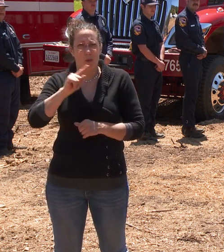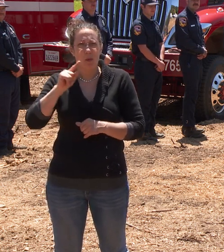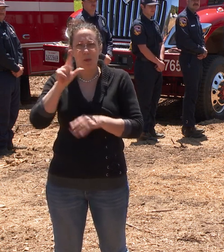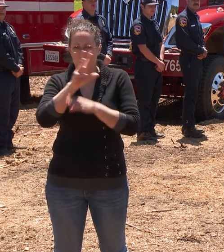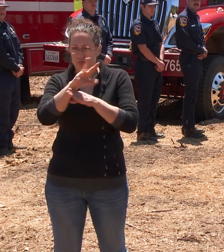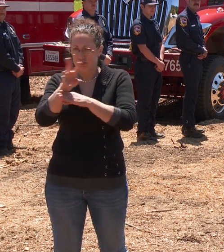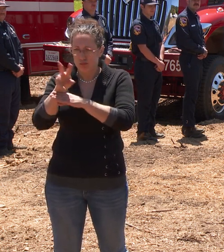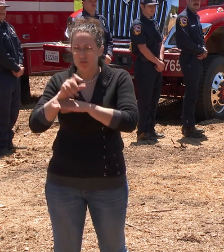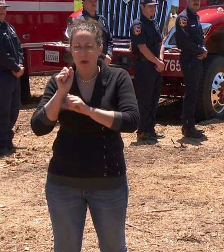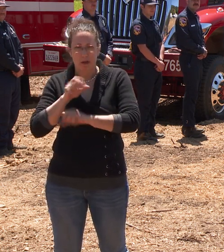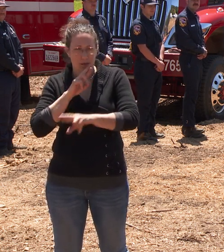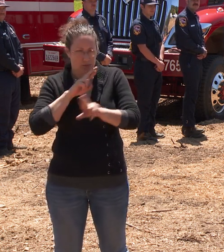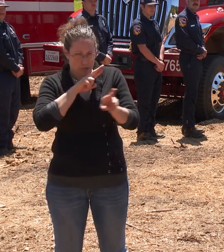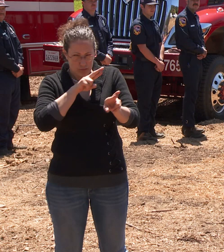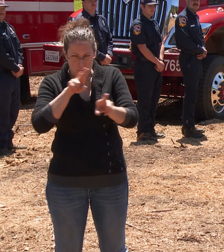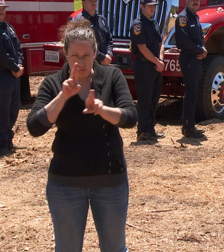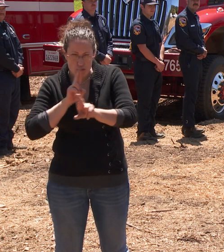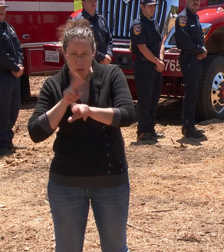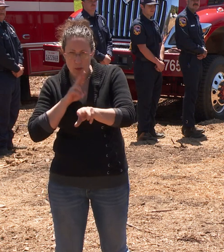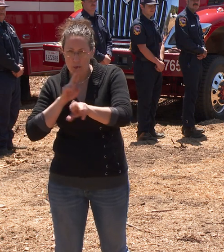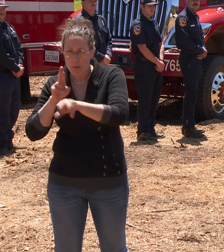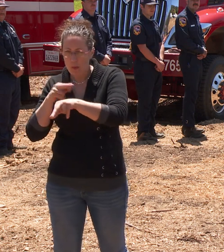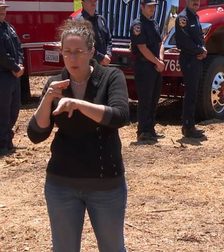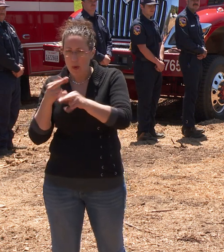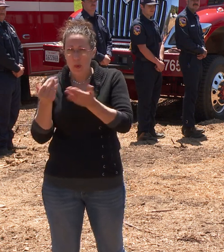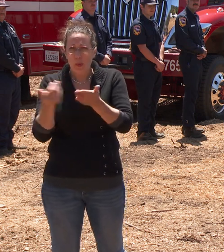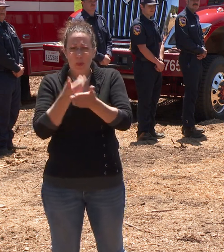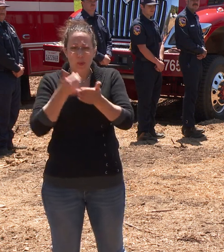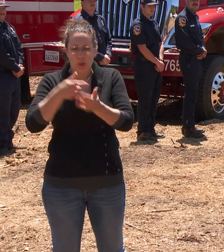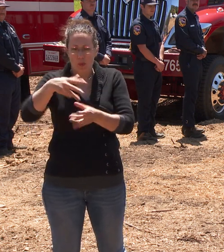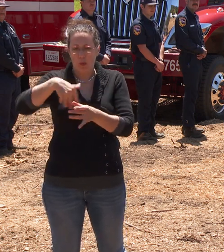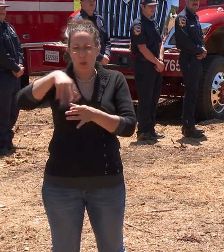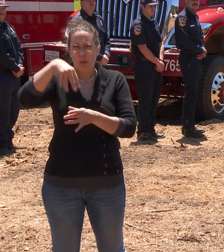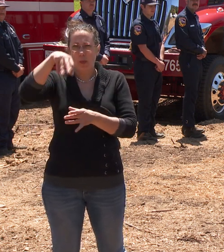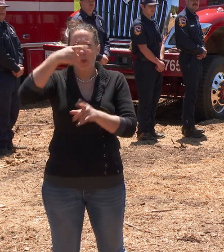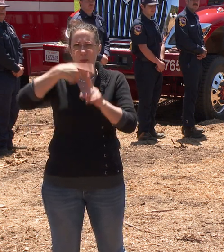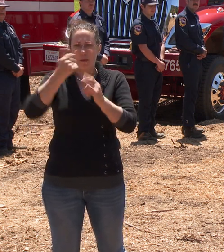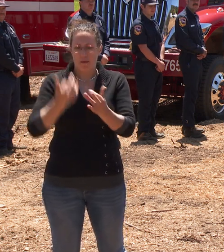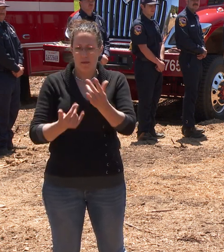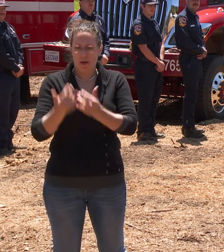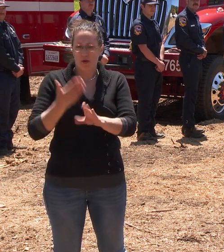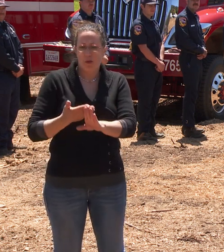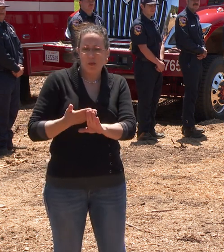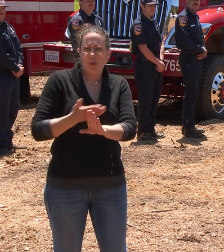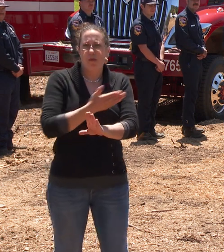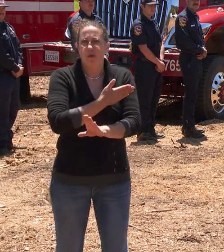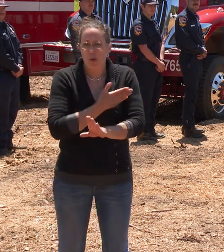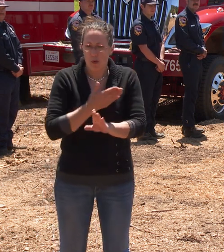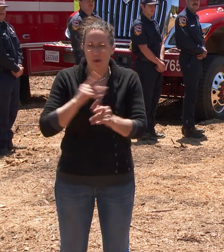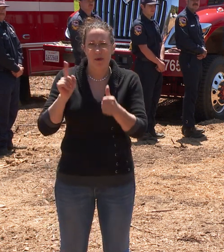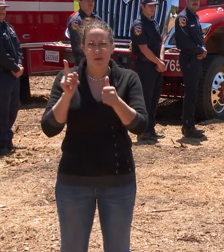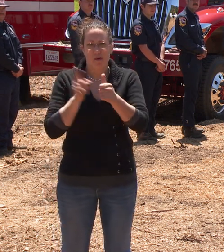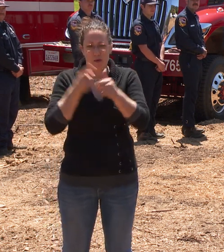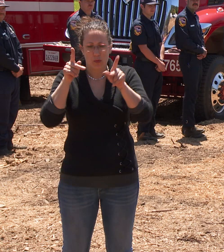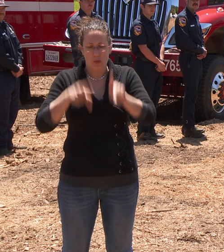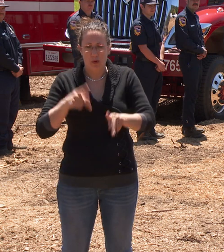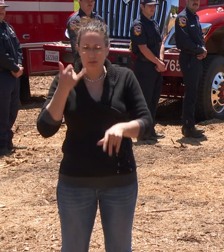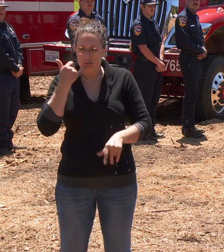able to report anomalies and new smokes from fires sometimes before the first 911 caller.